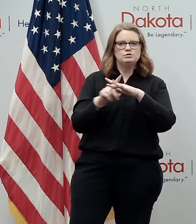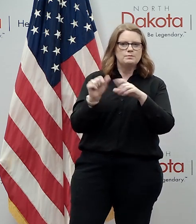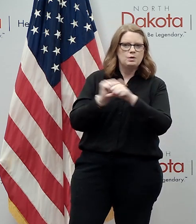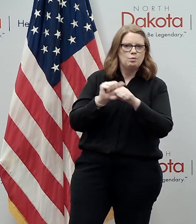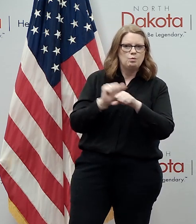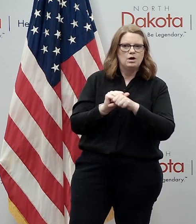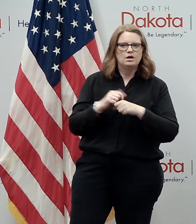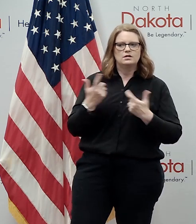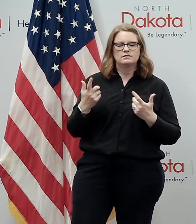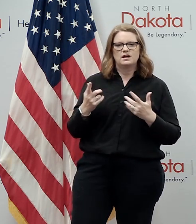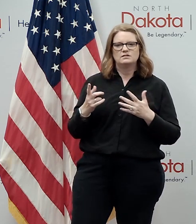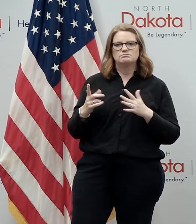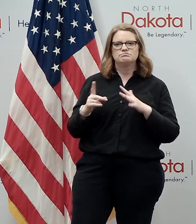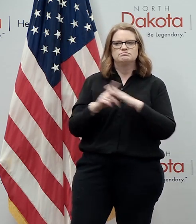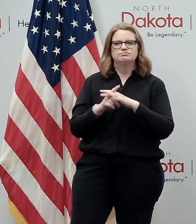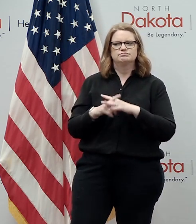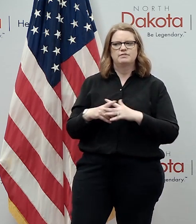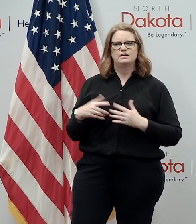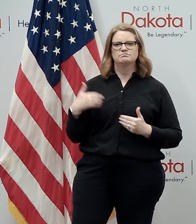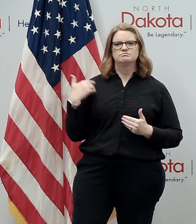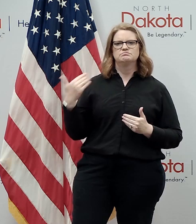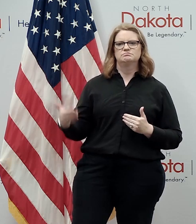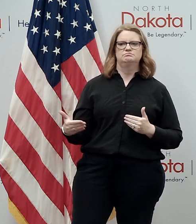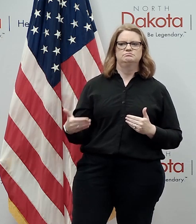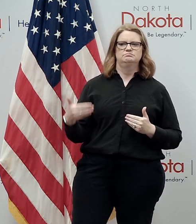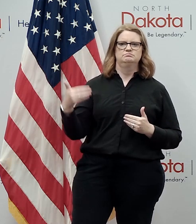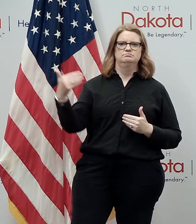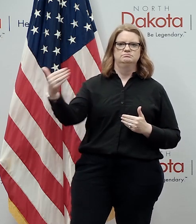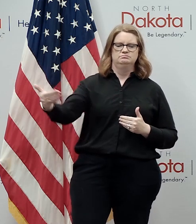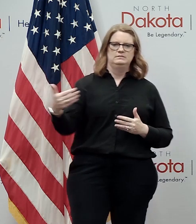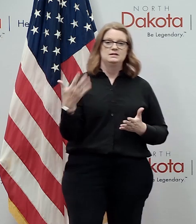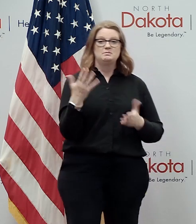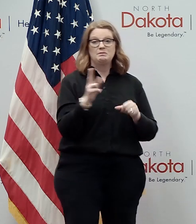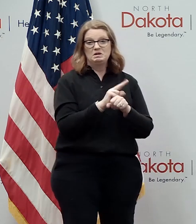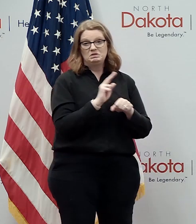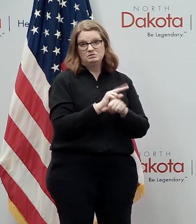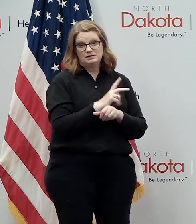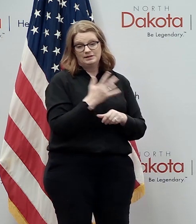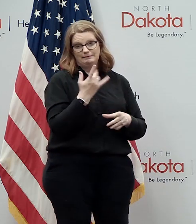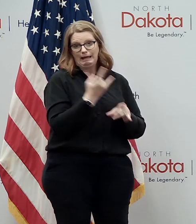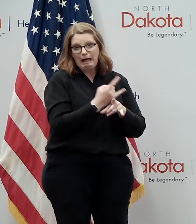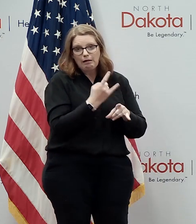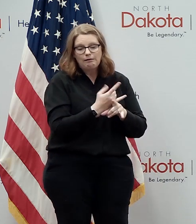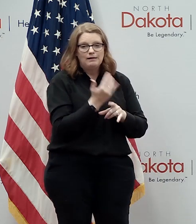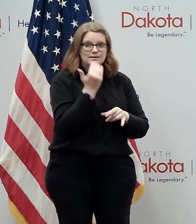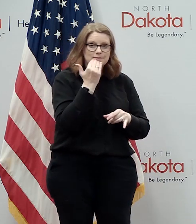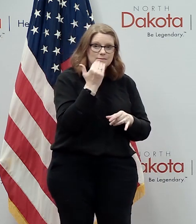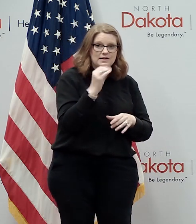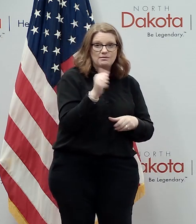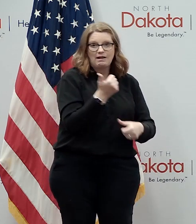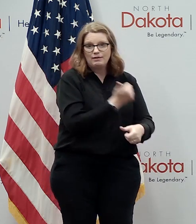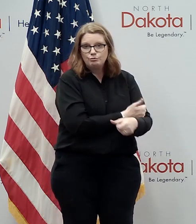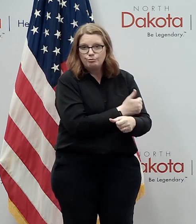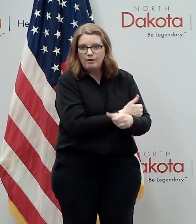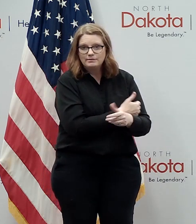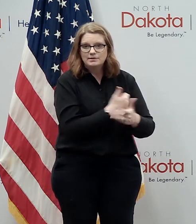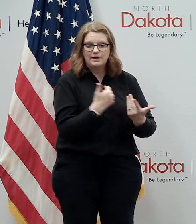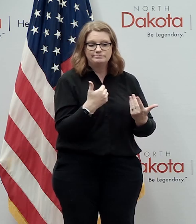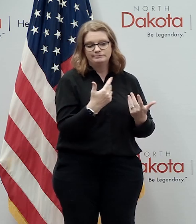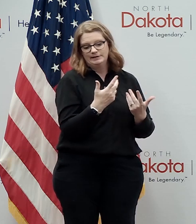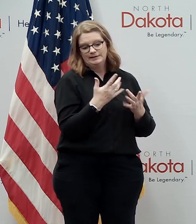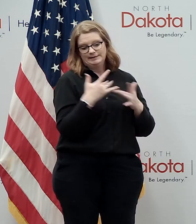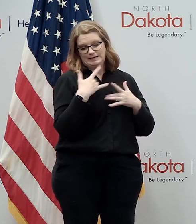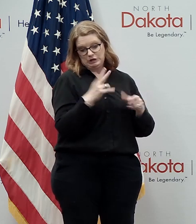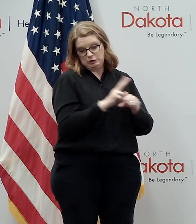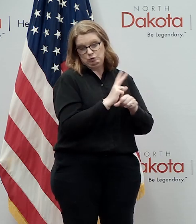less often than usual greater use of substance such as alcohol tobacco or other drugs because again